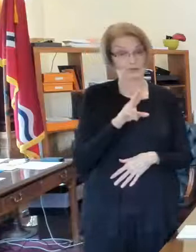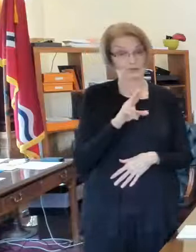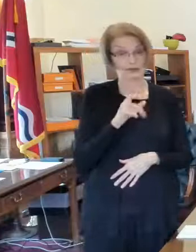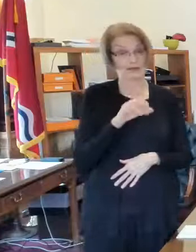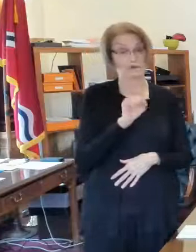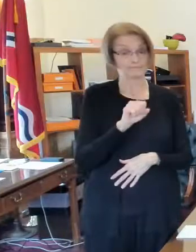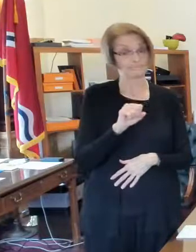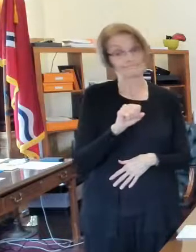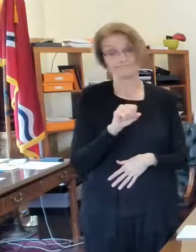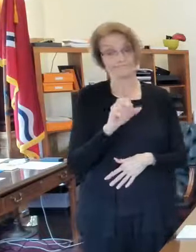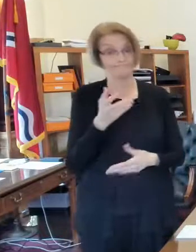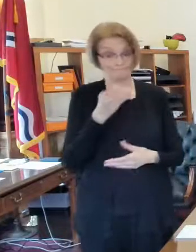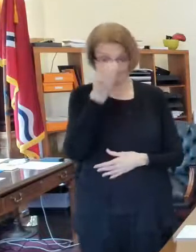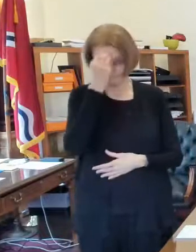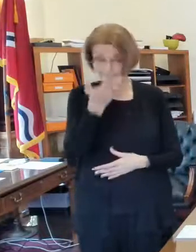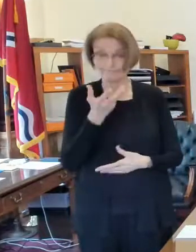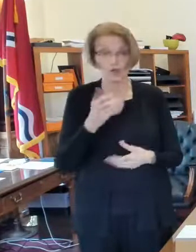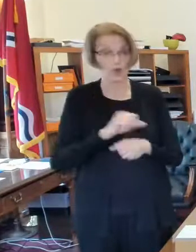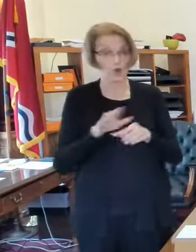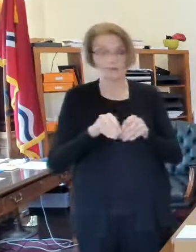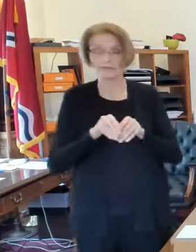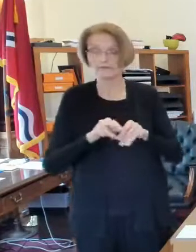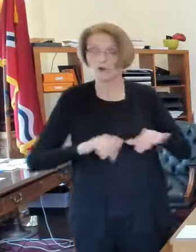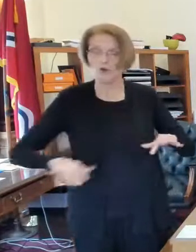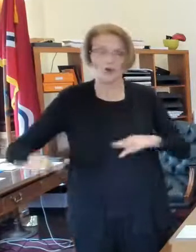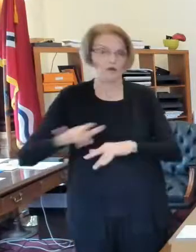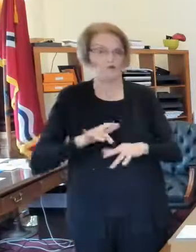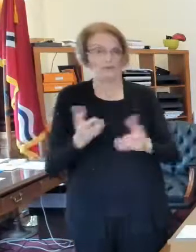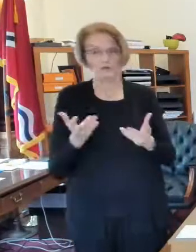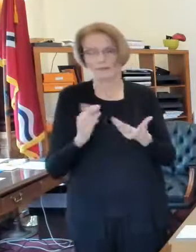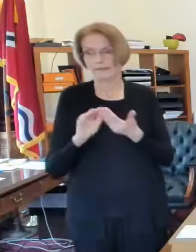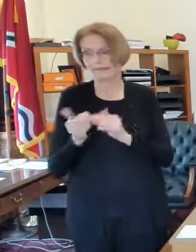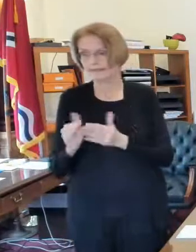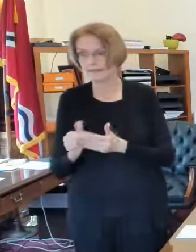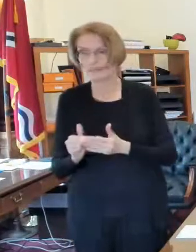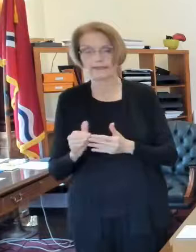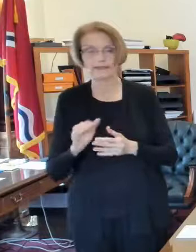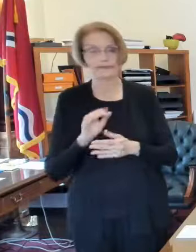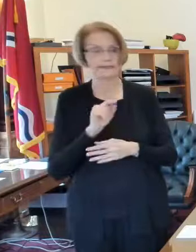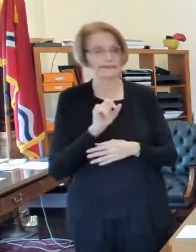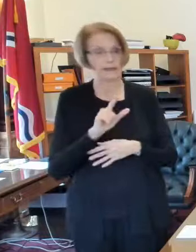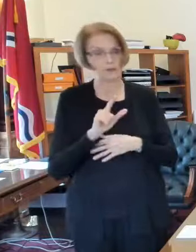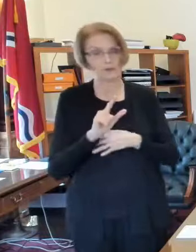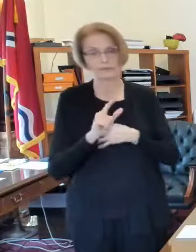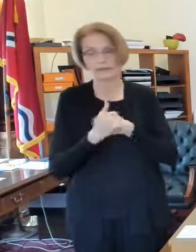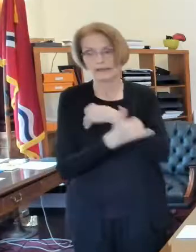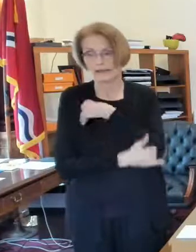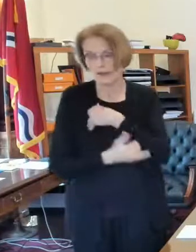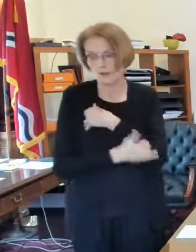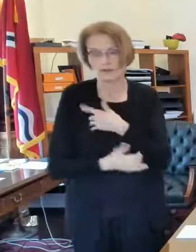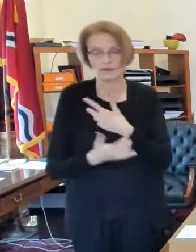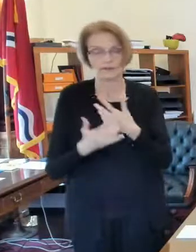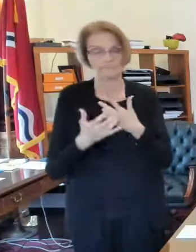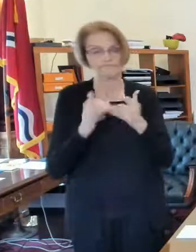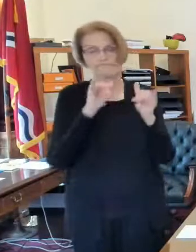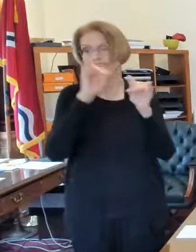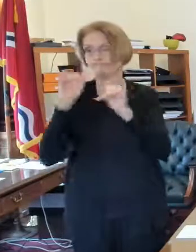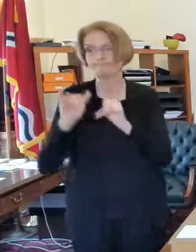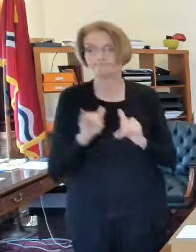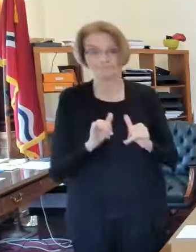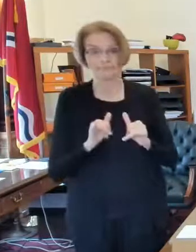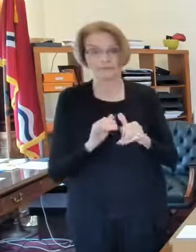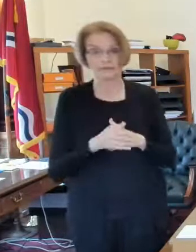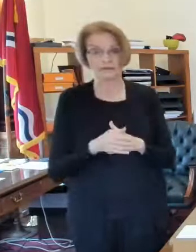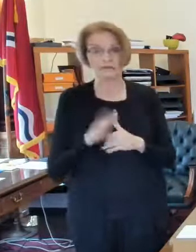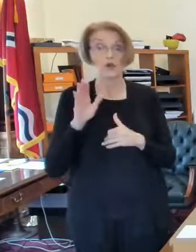these numbers um and and covid's here in our city it's in st louis county it's it's likely